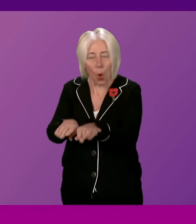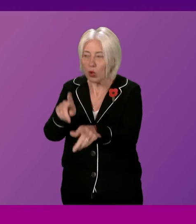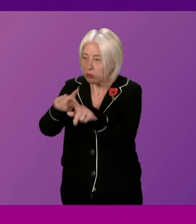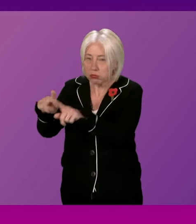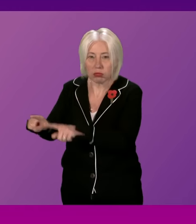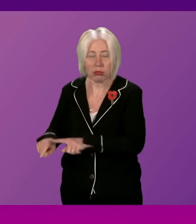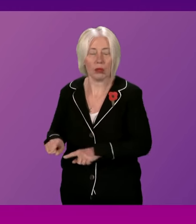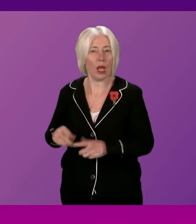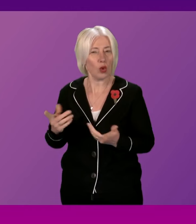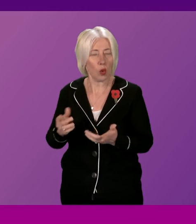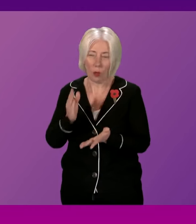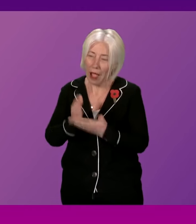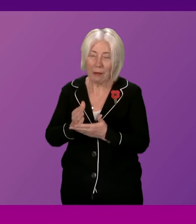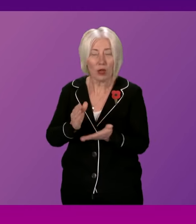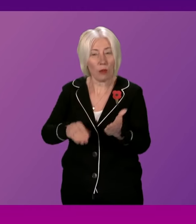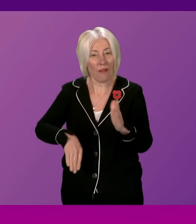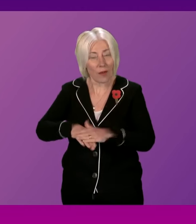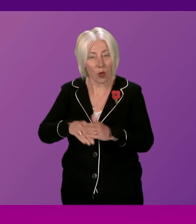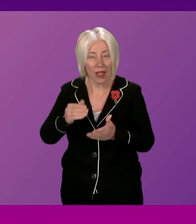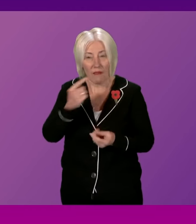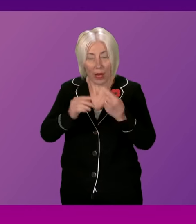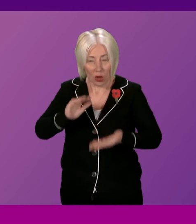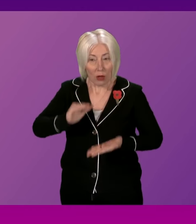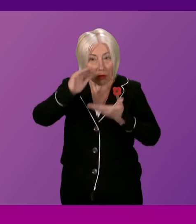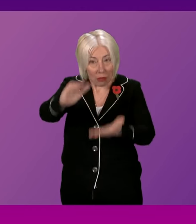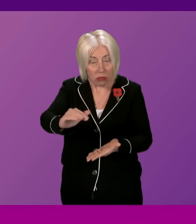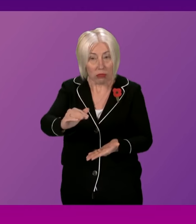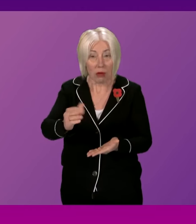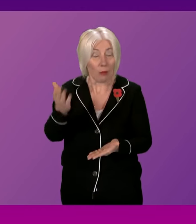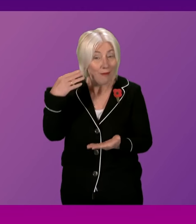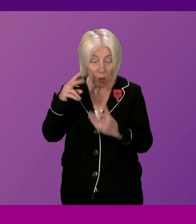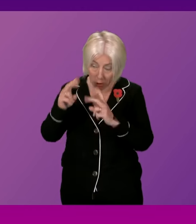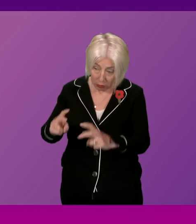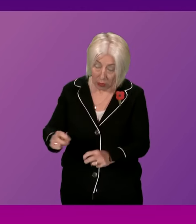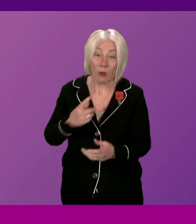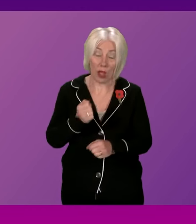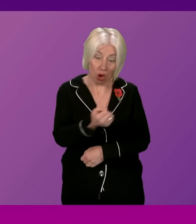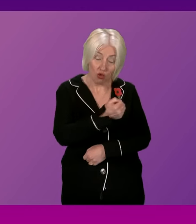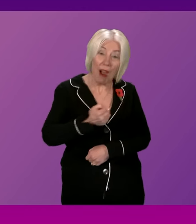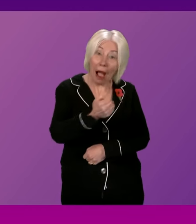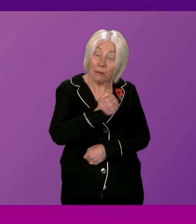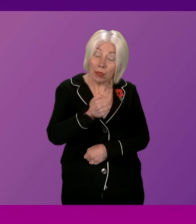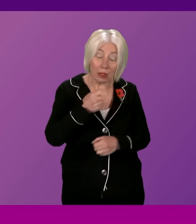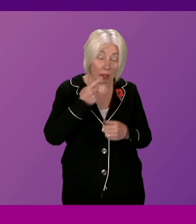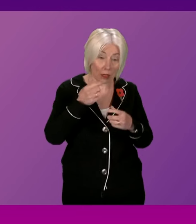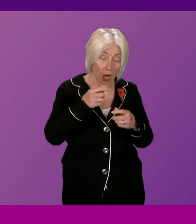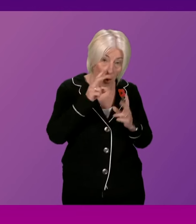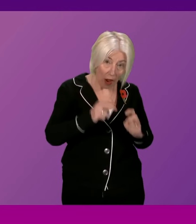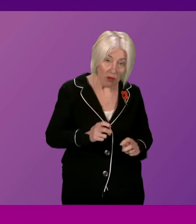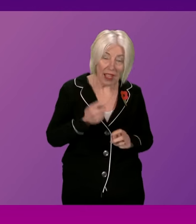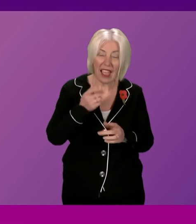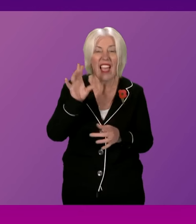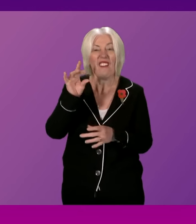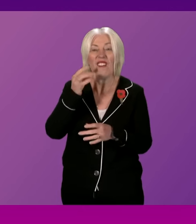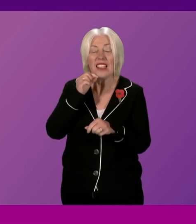over legal advice in full to judicial inquiries before. The TRAMS inquiry, the infected blood inquiry, and the